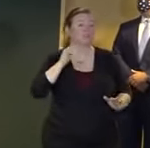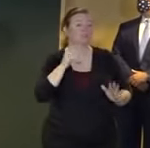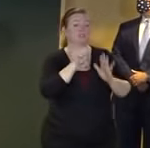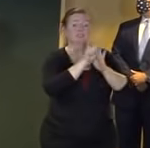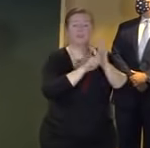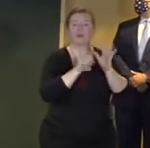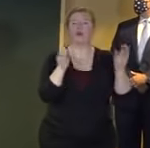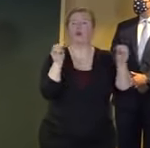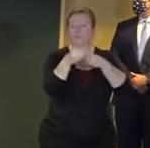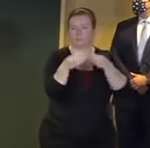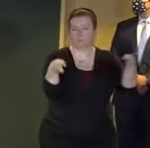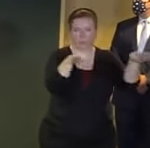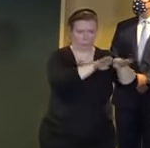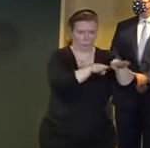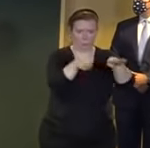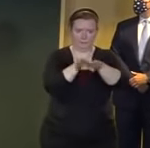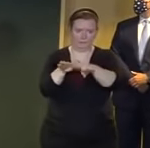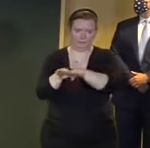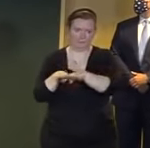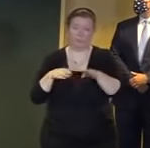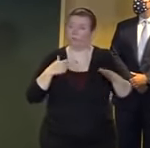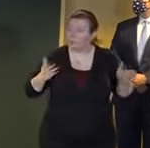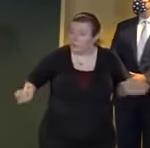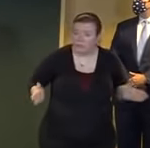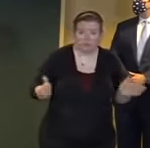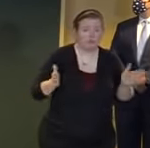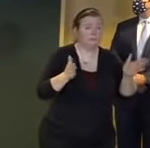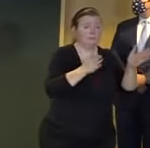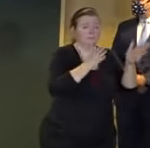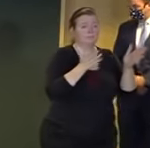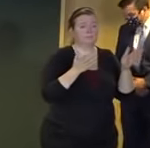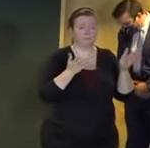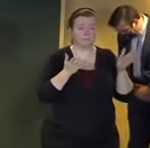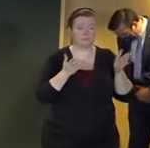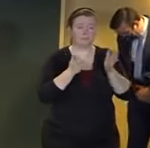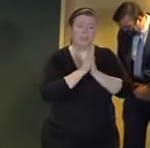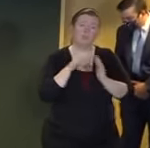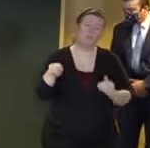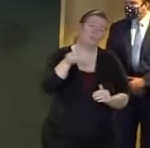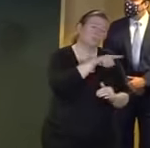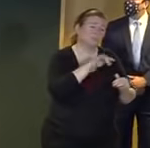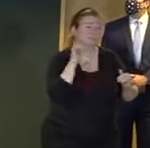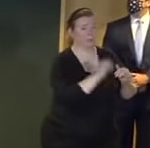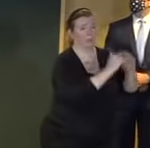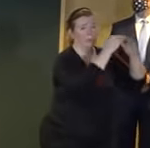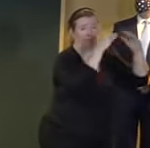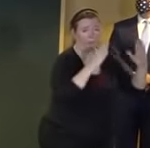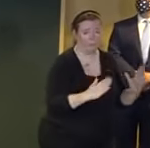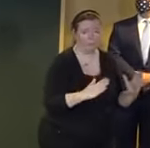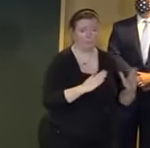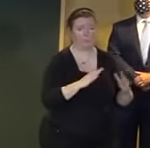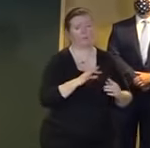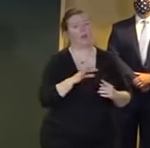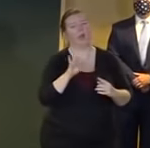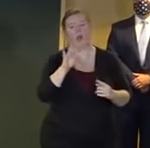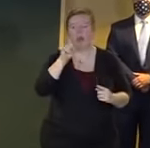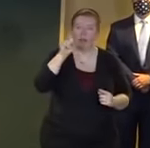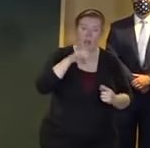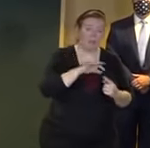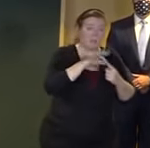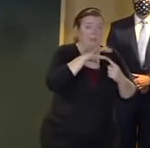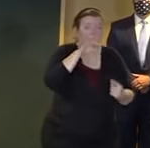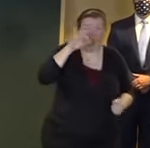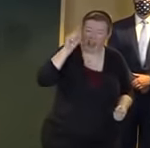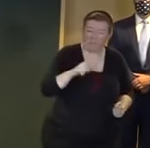we're encouraging everybody in fact more than encouraging we're asking you to stay home unless you absolutely have to go out